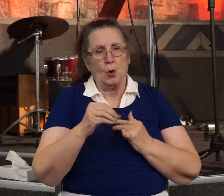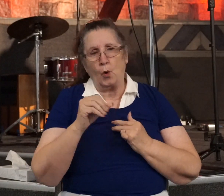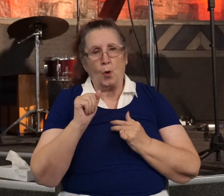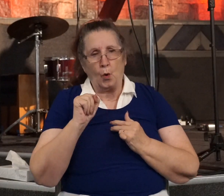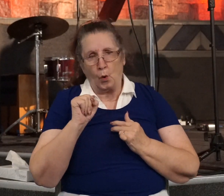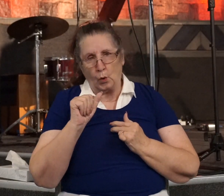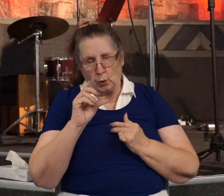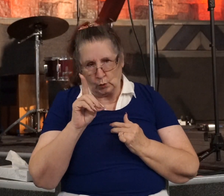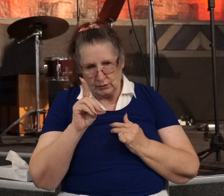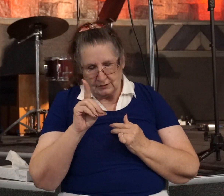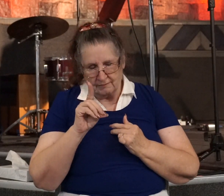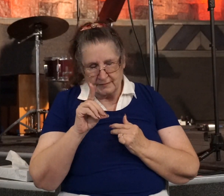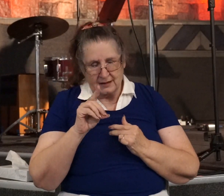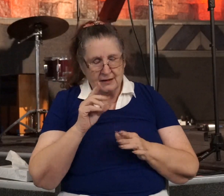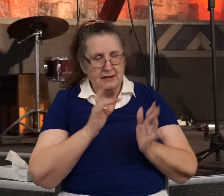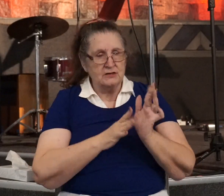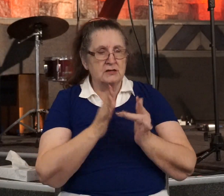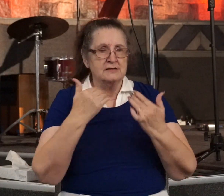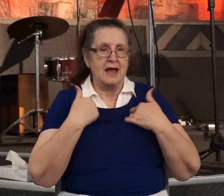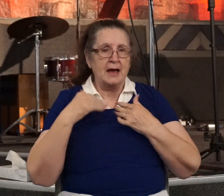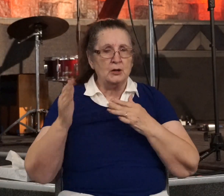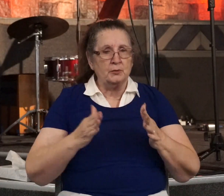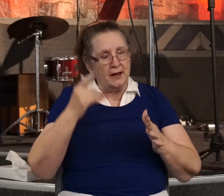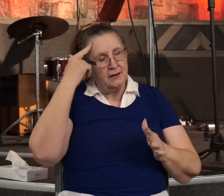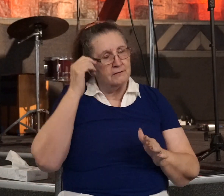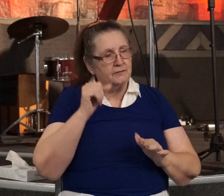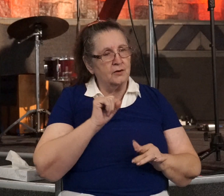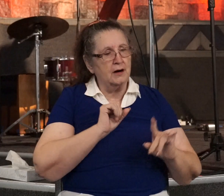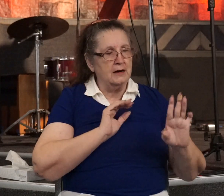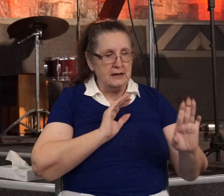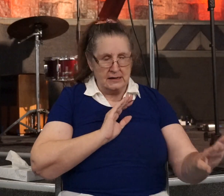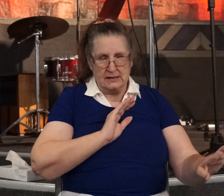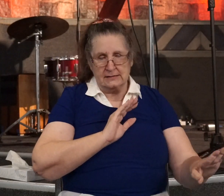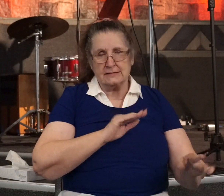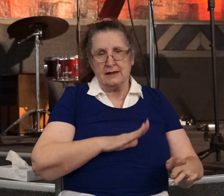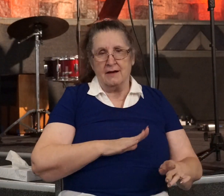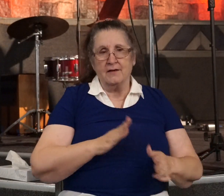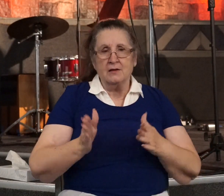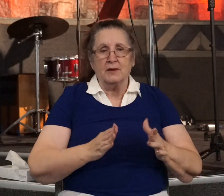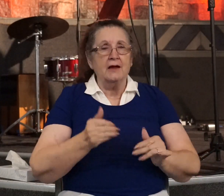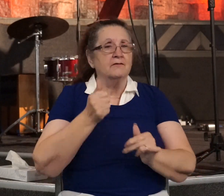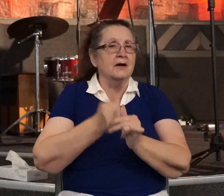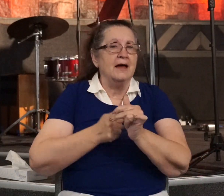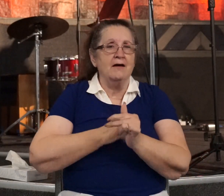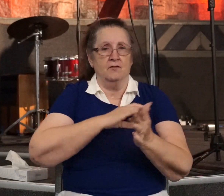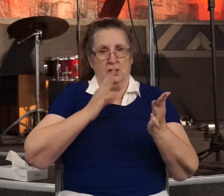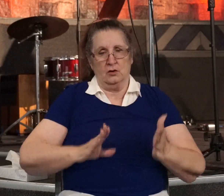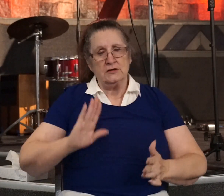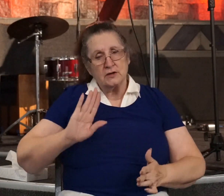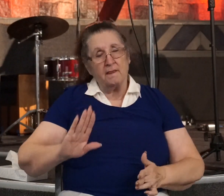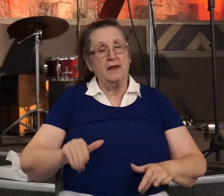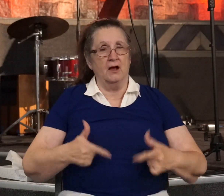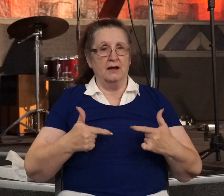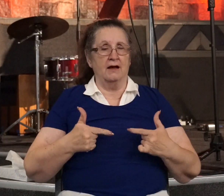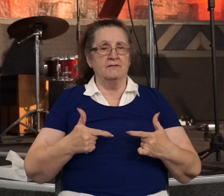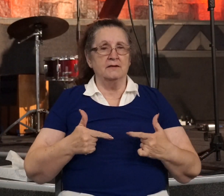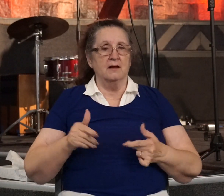You see, Jesus had a plan for Saul's life, just like he has a plan for every Christian's life. And it was a plan that existed